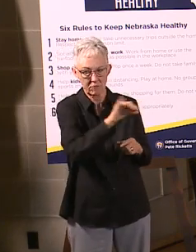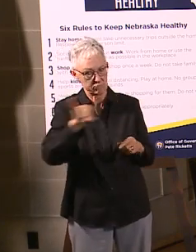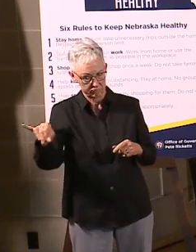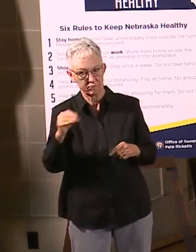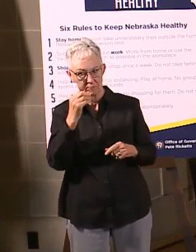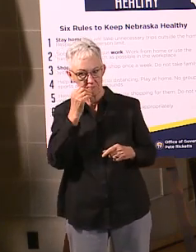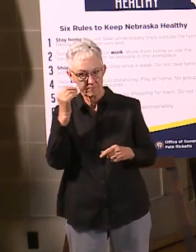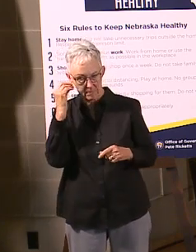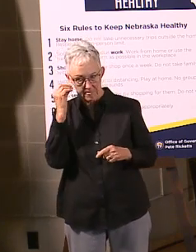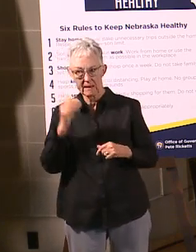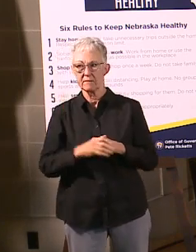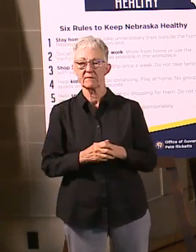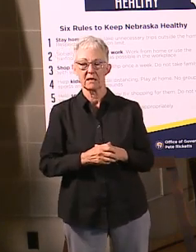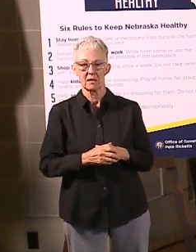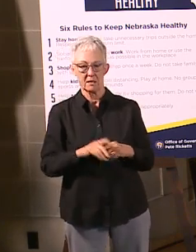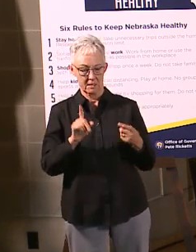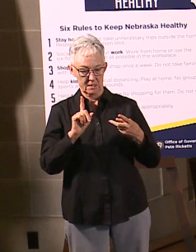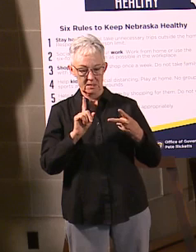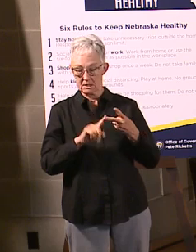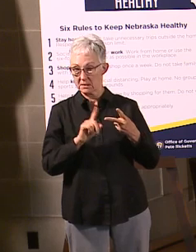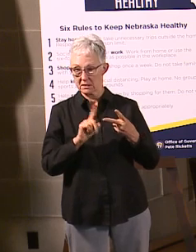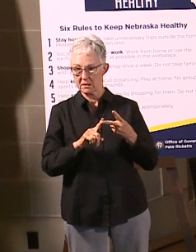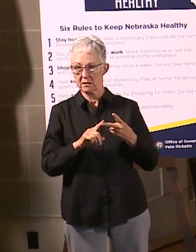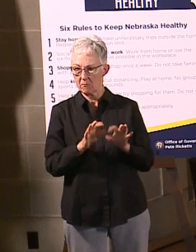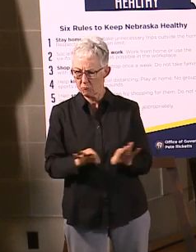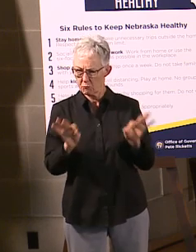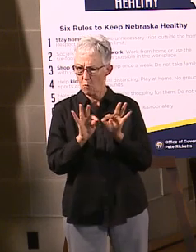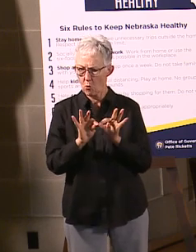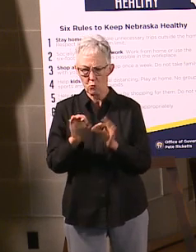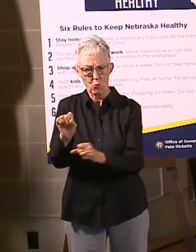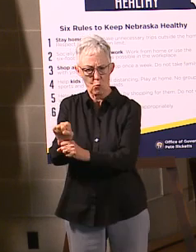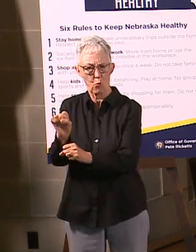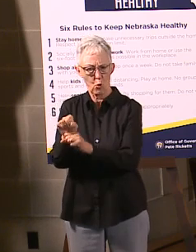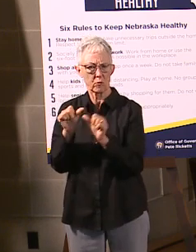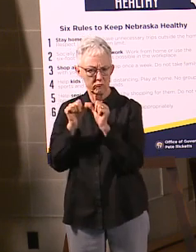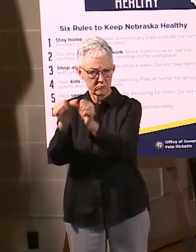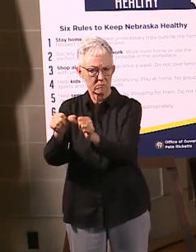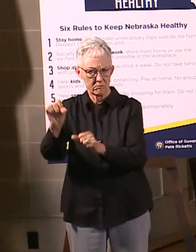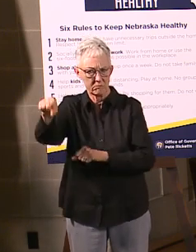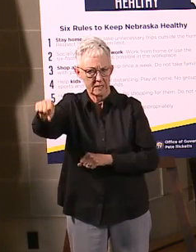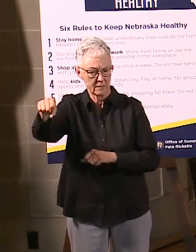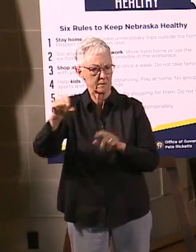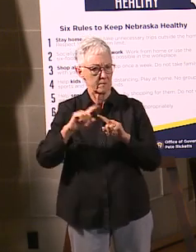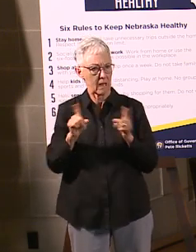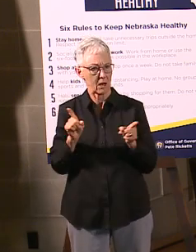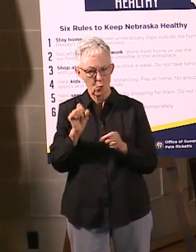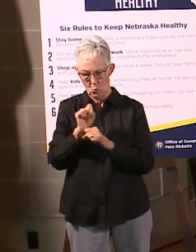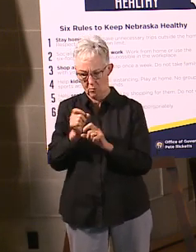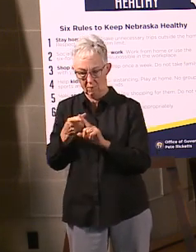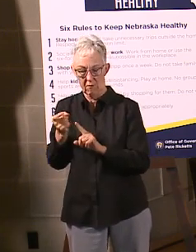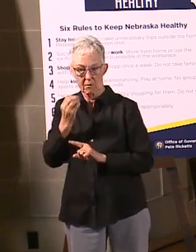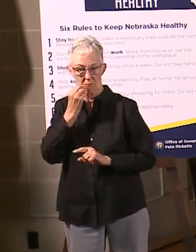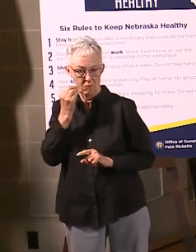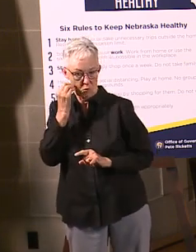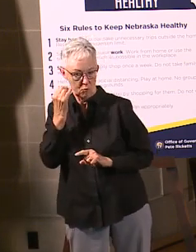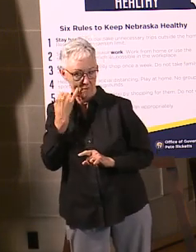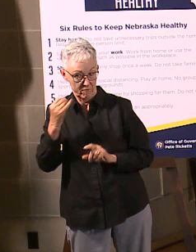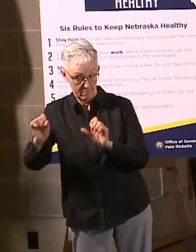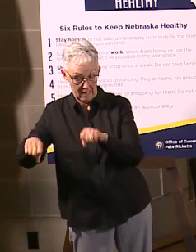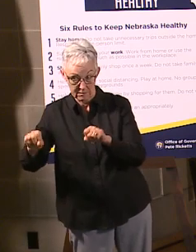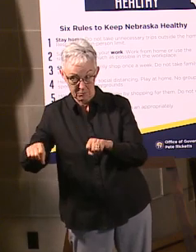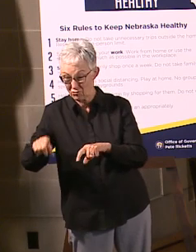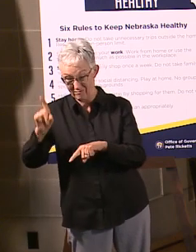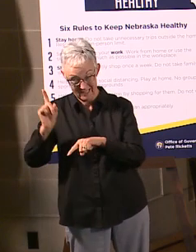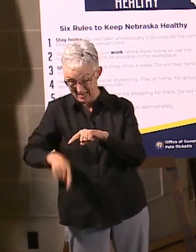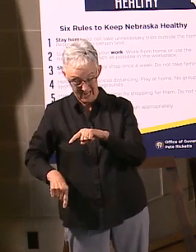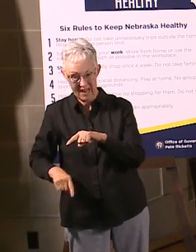Number two, we want you to work. Work from home if you can. If you're going to be in the workplace, socially distanced. Again,